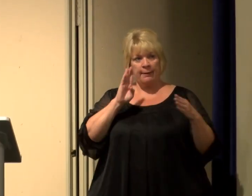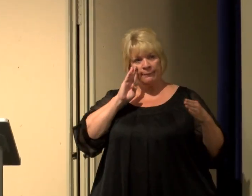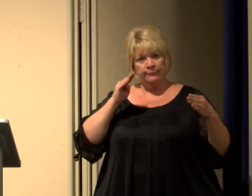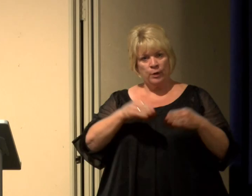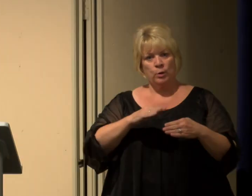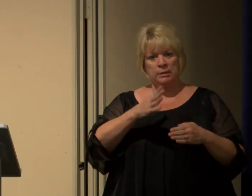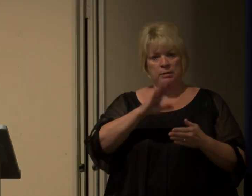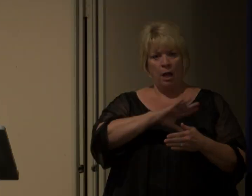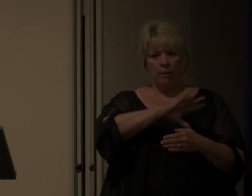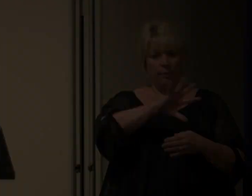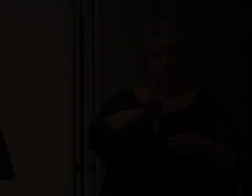whole child.